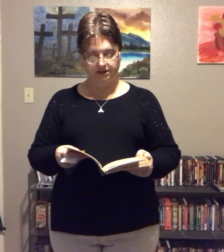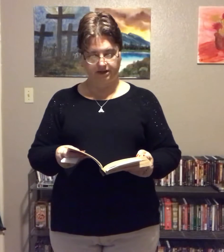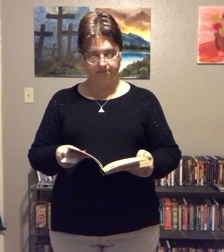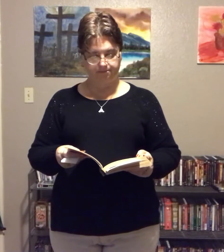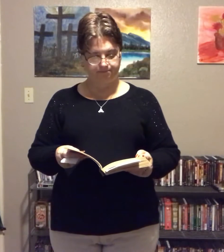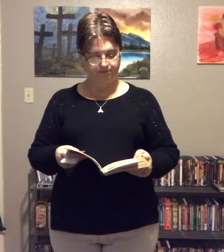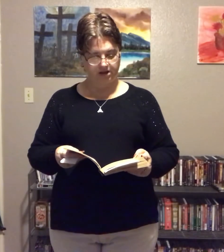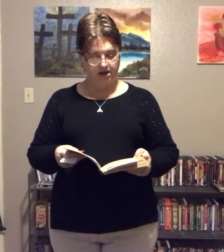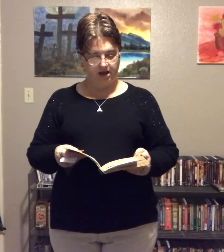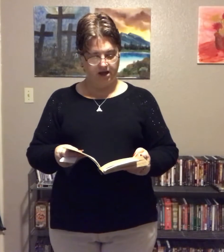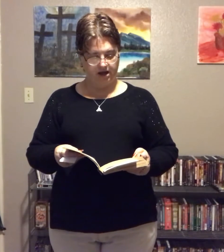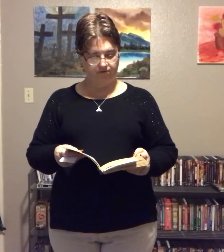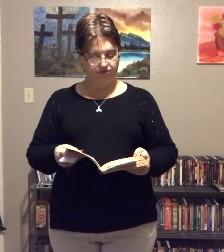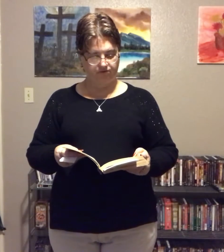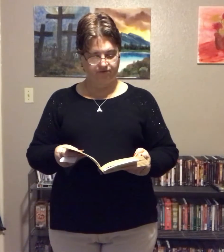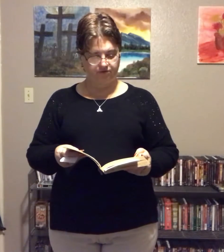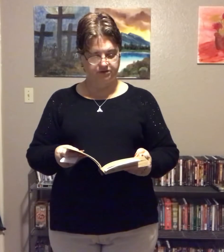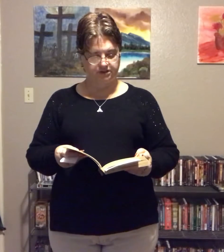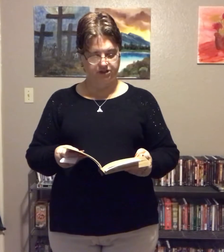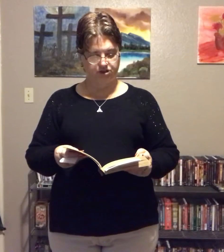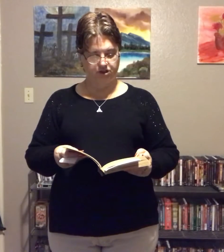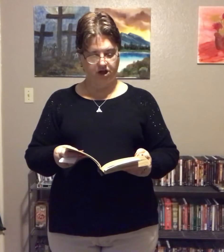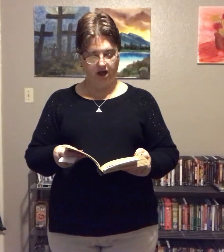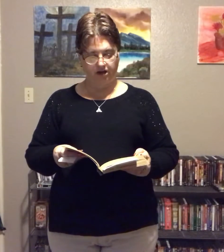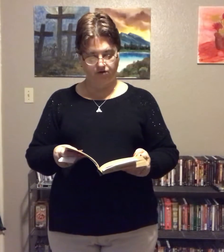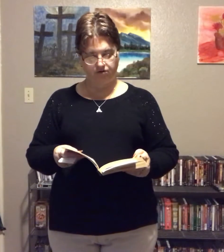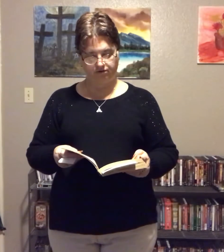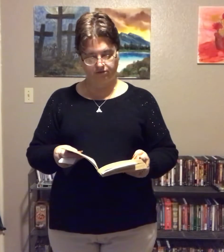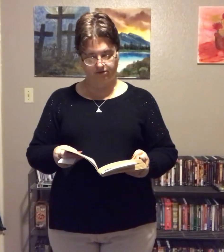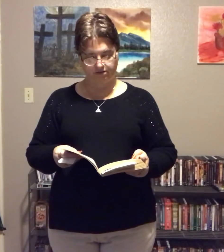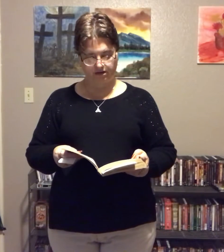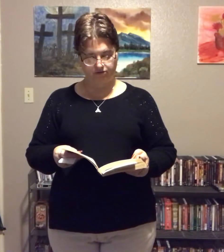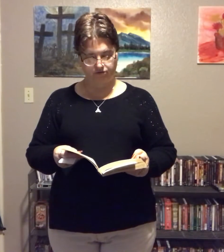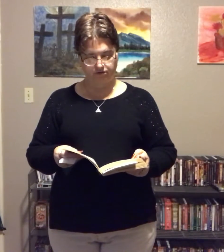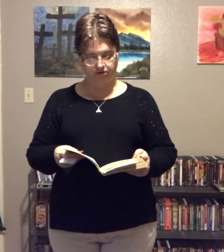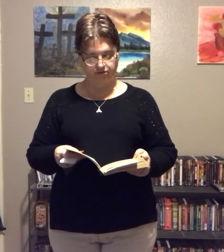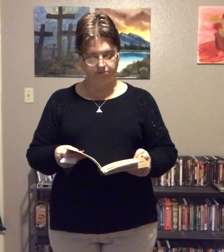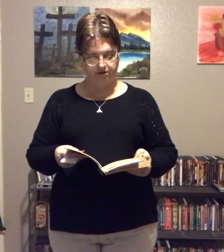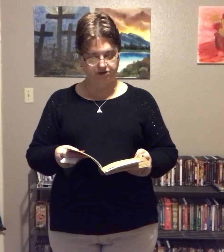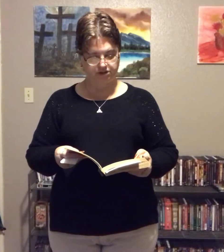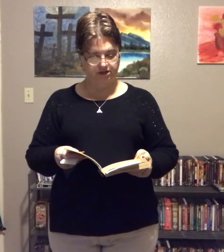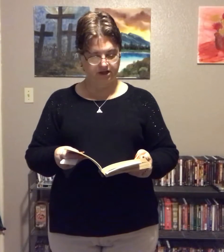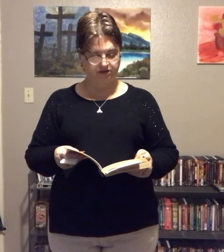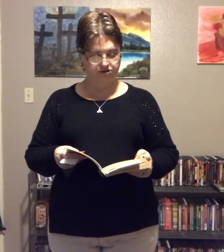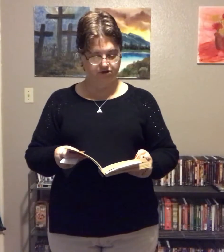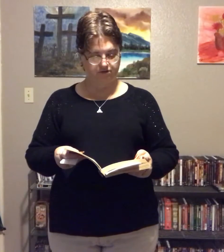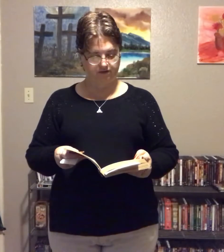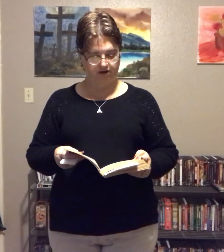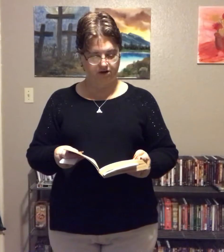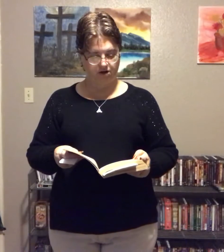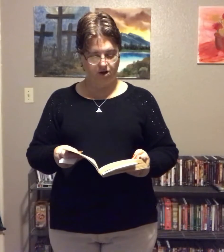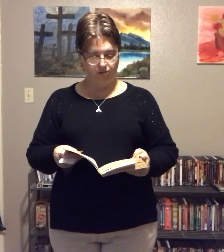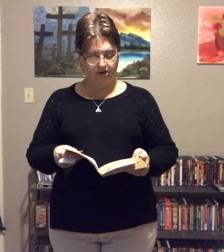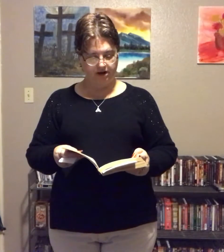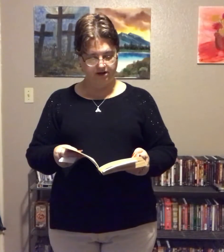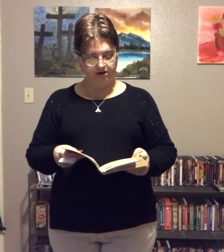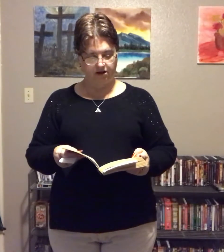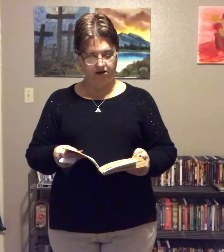land. After the first session, I knew this was the answer to the binging and starving. What I did not